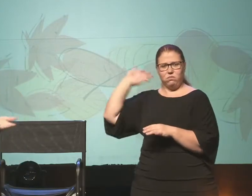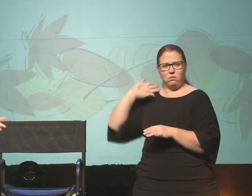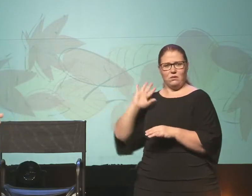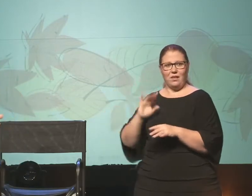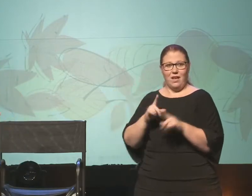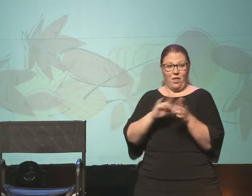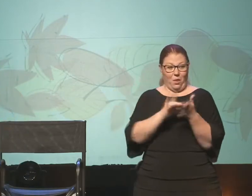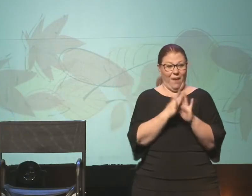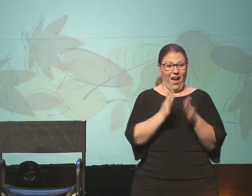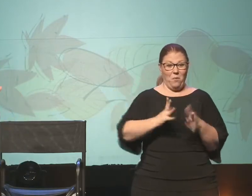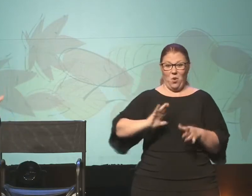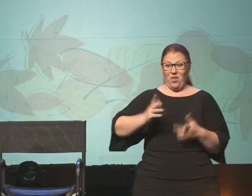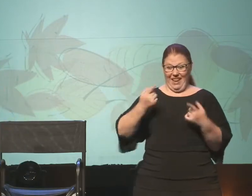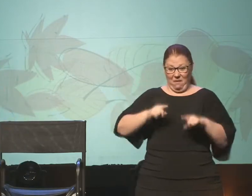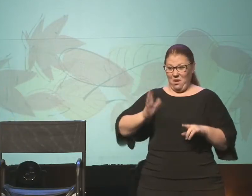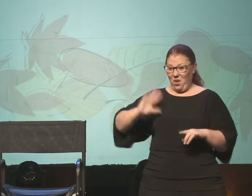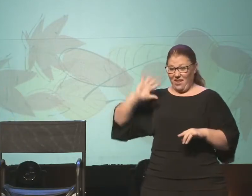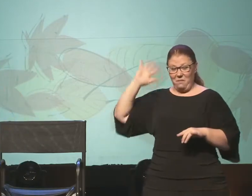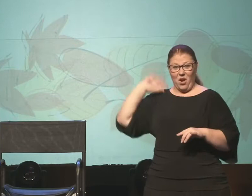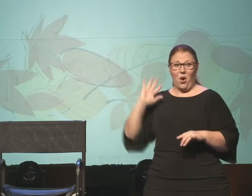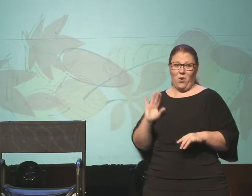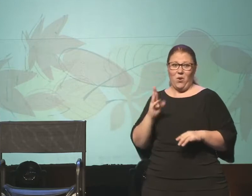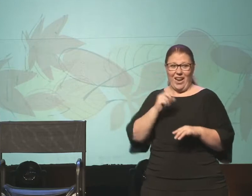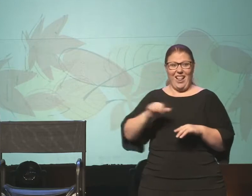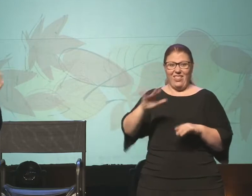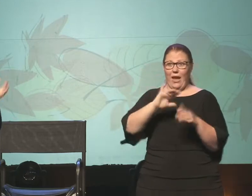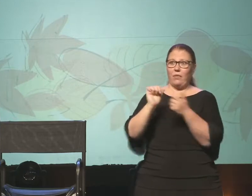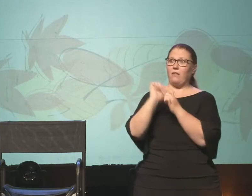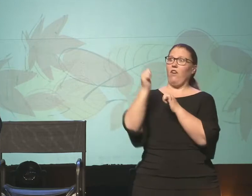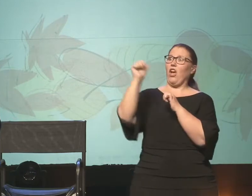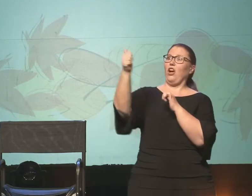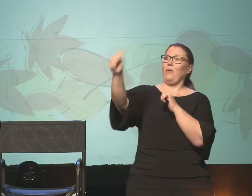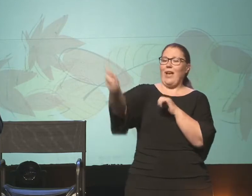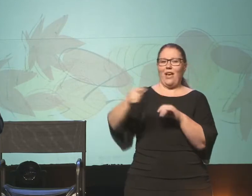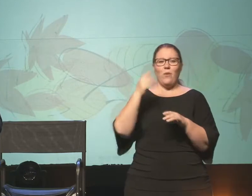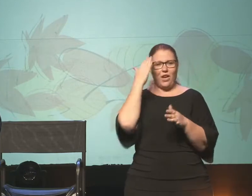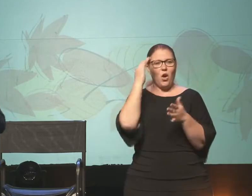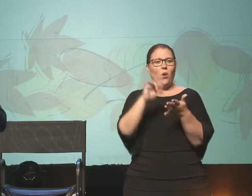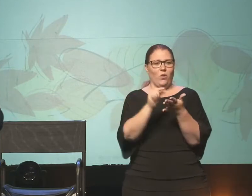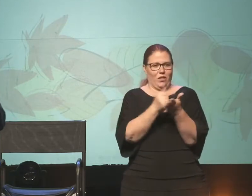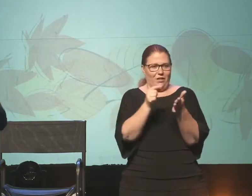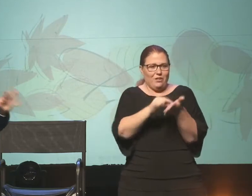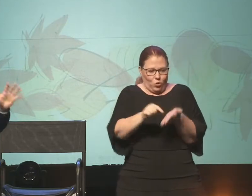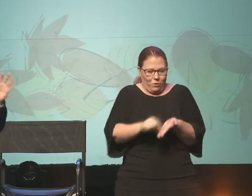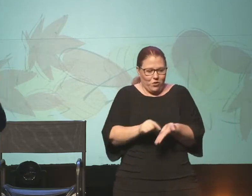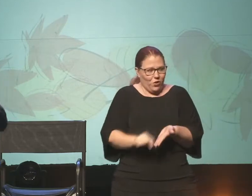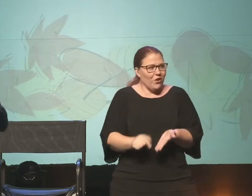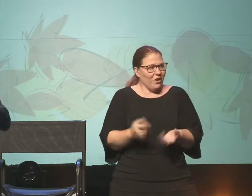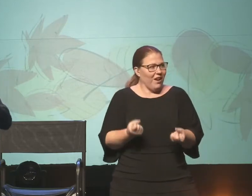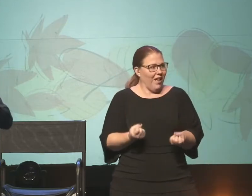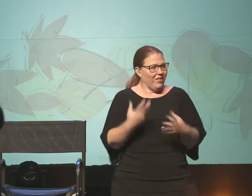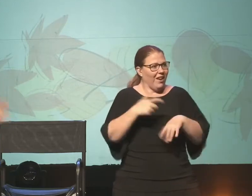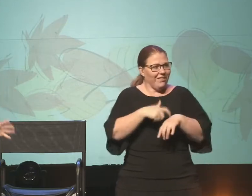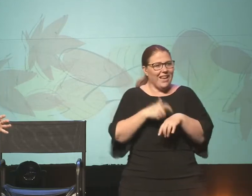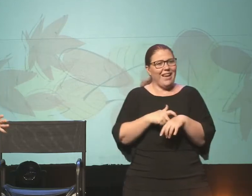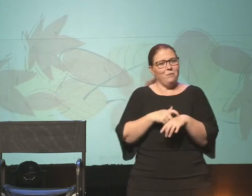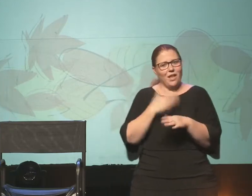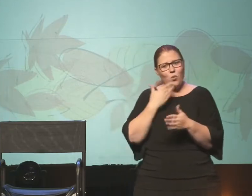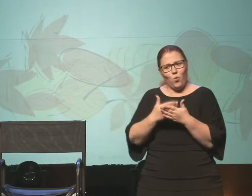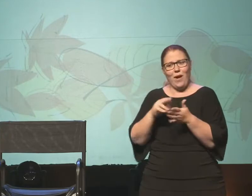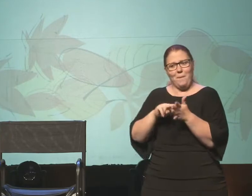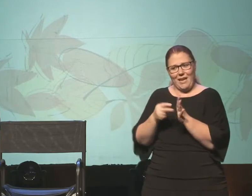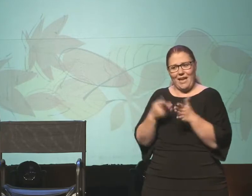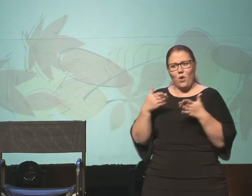a land far away. And so we take that very seriously around here. And we know that sometimes scripture, in oftentimes well-meaning ways,